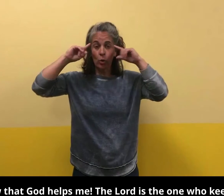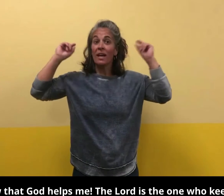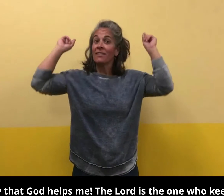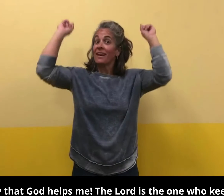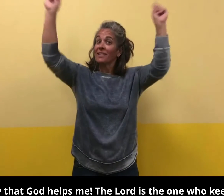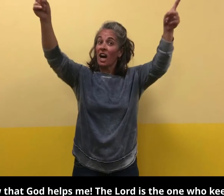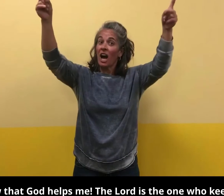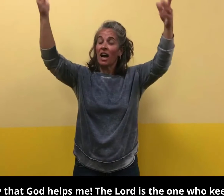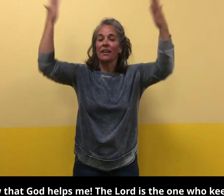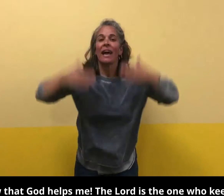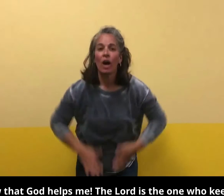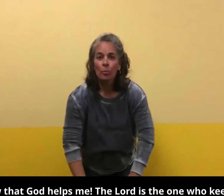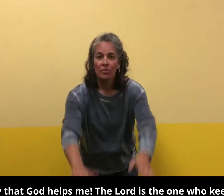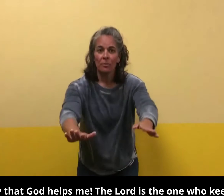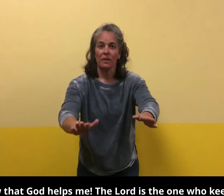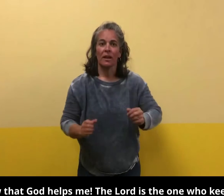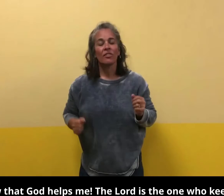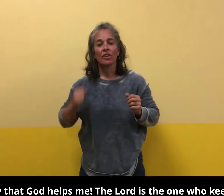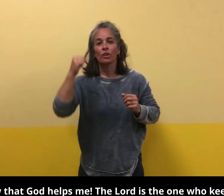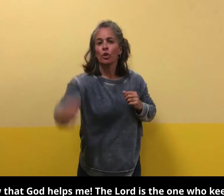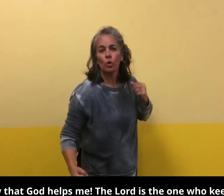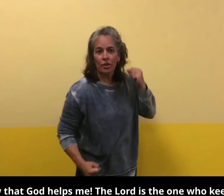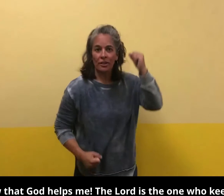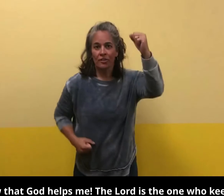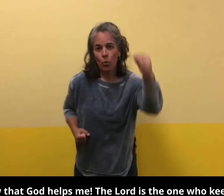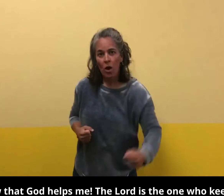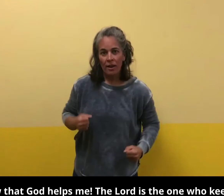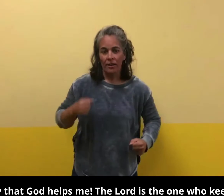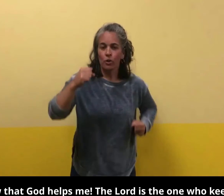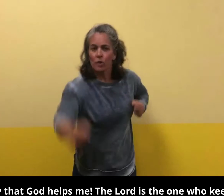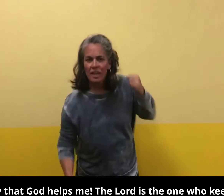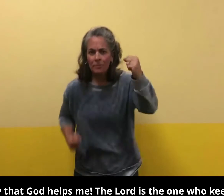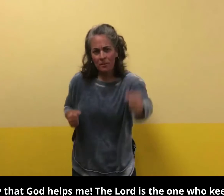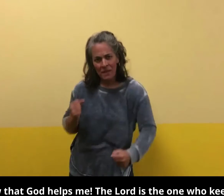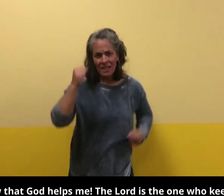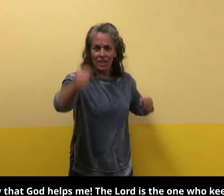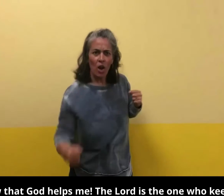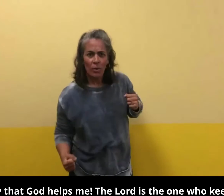that God helps me the Lord is the one who keeps me going